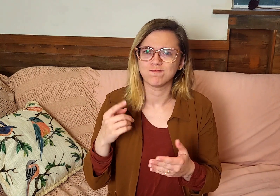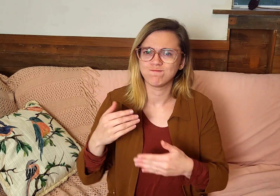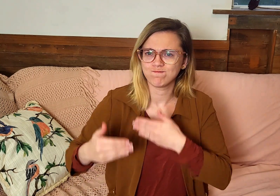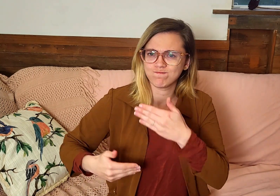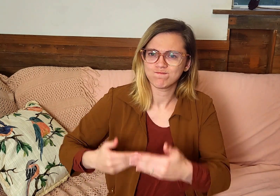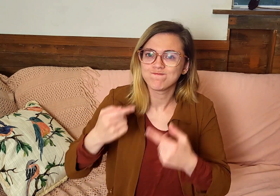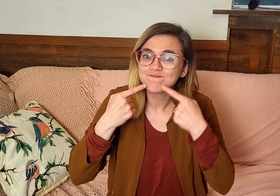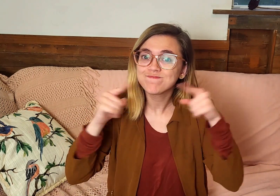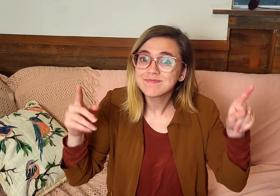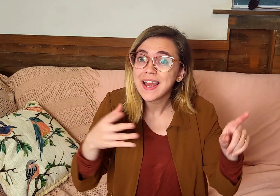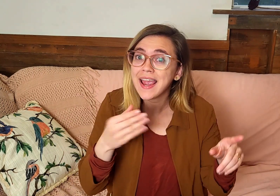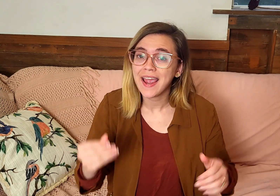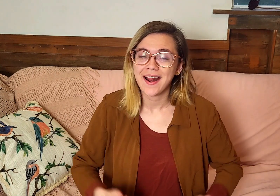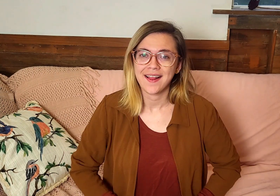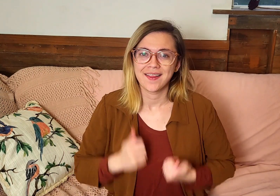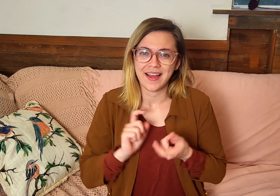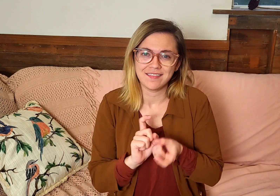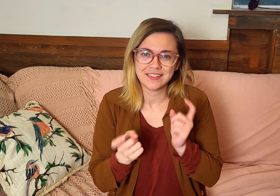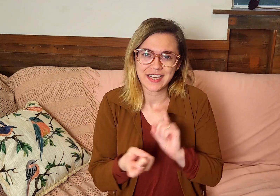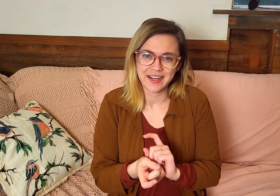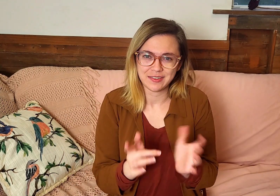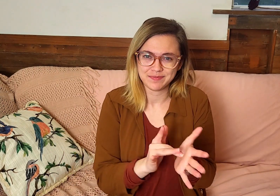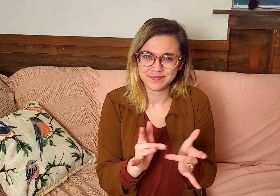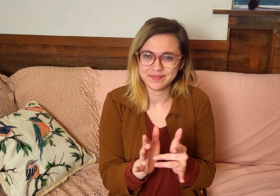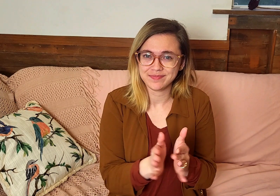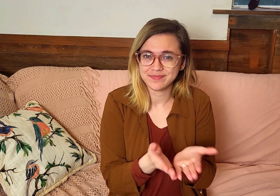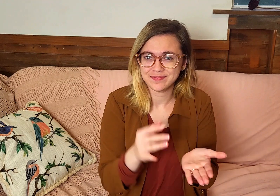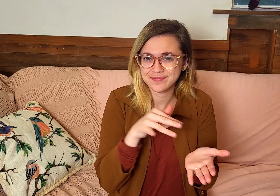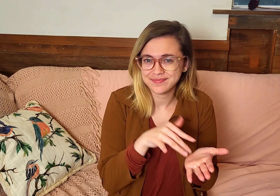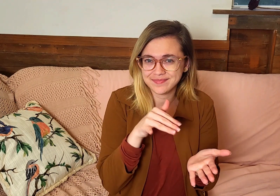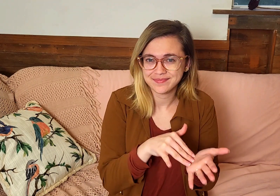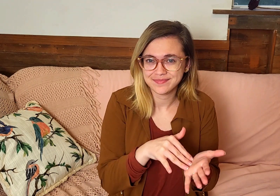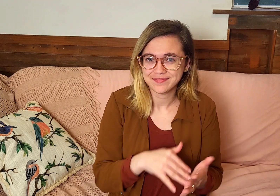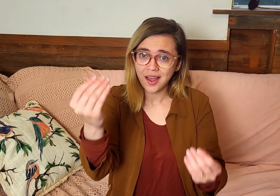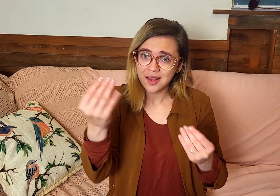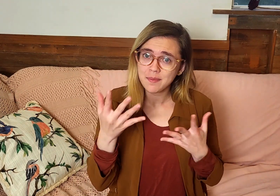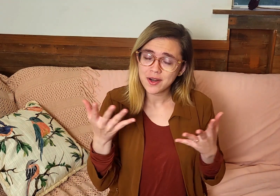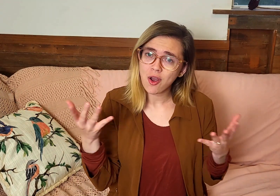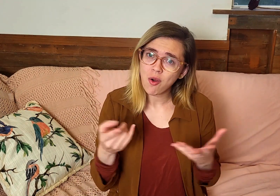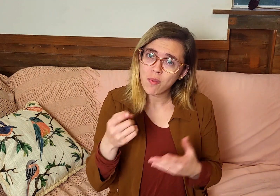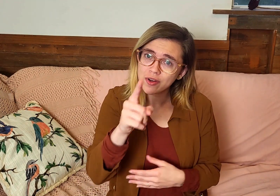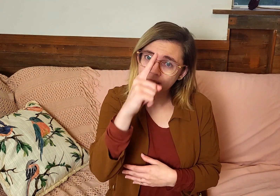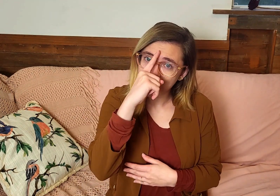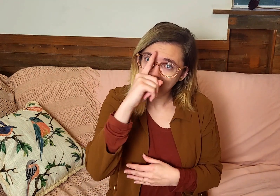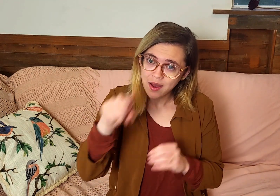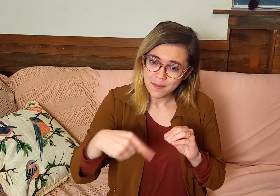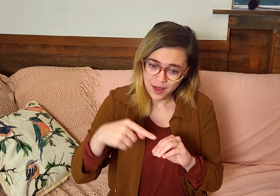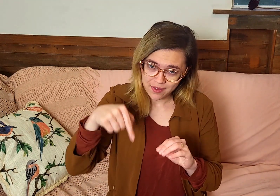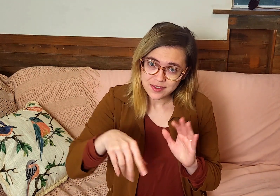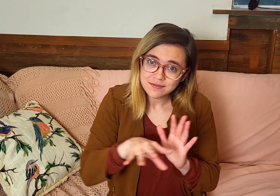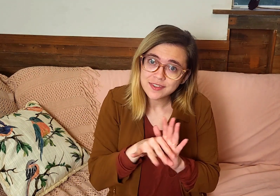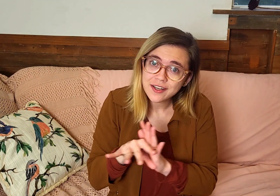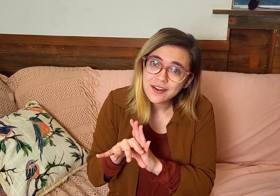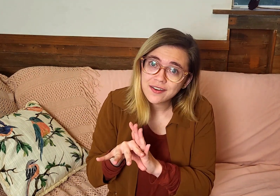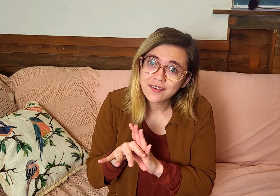transformative Bible study. Let me know what you thought about this video.